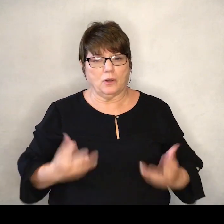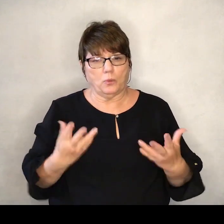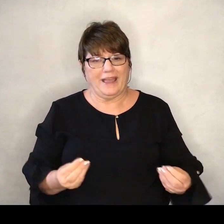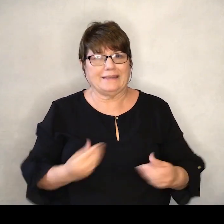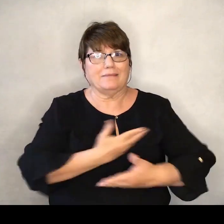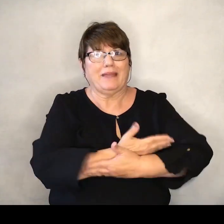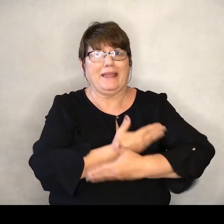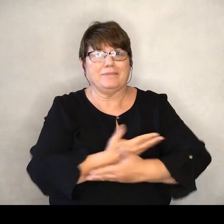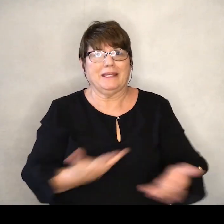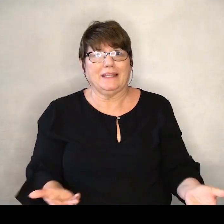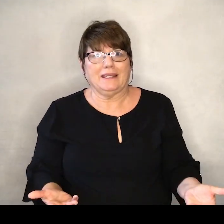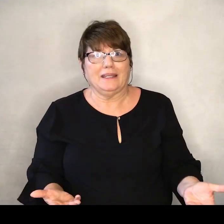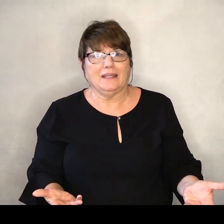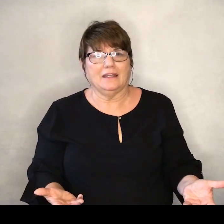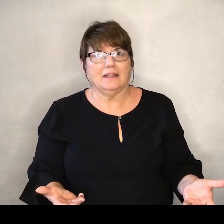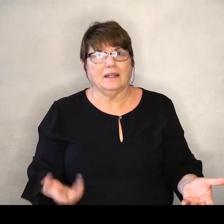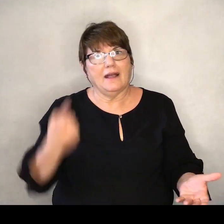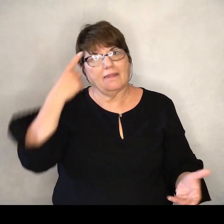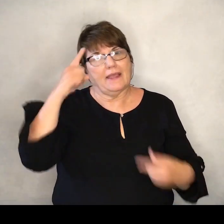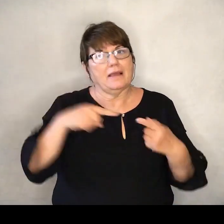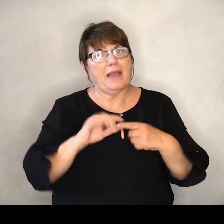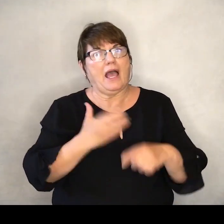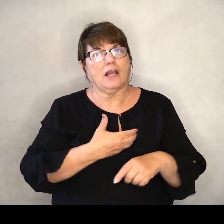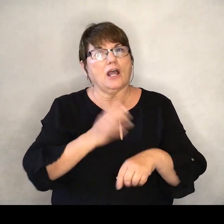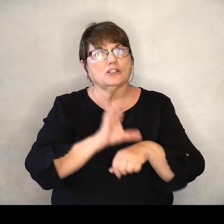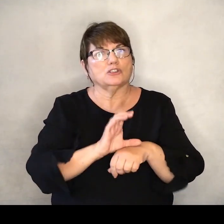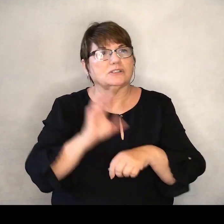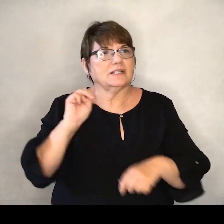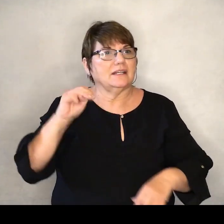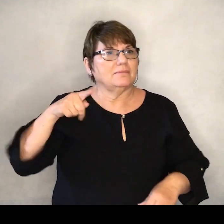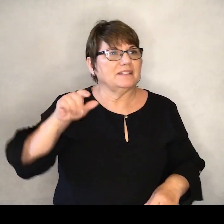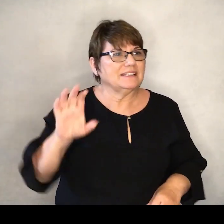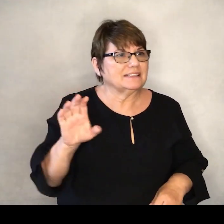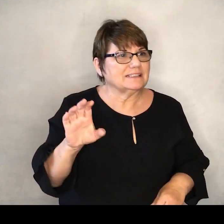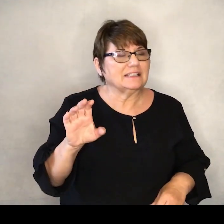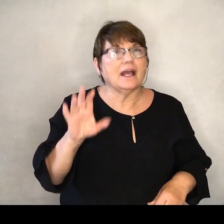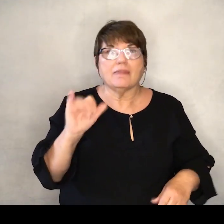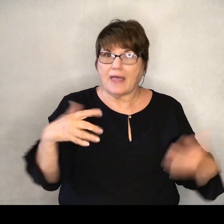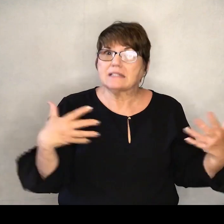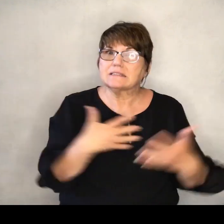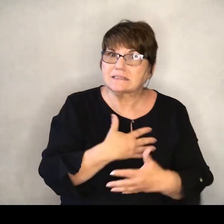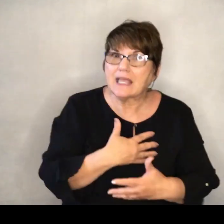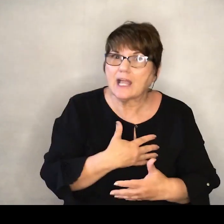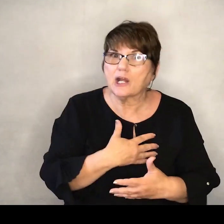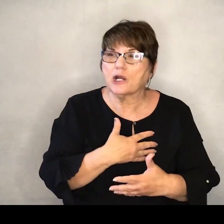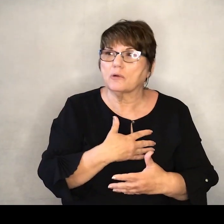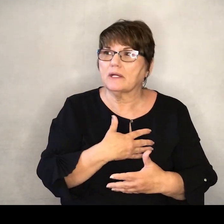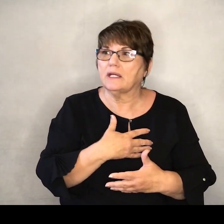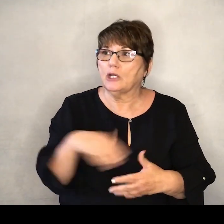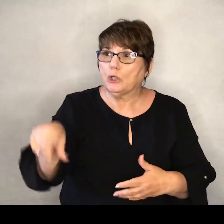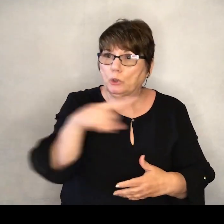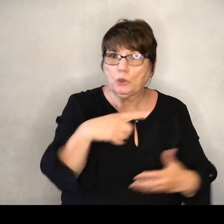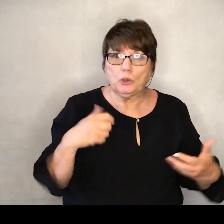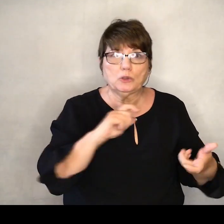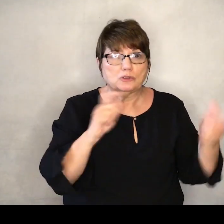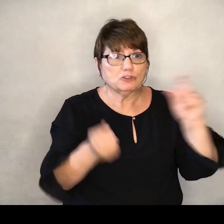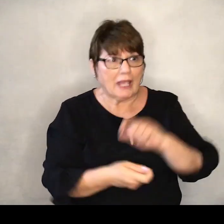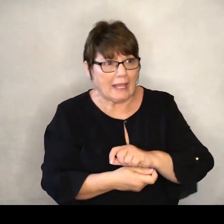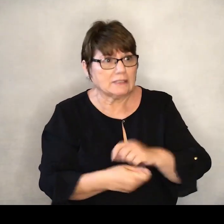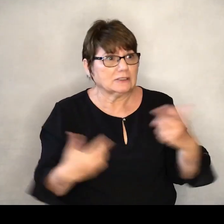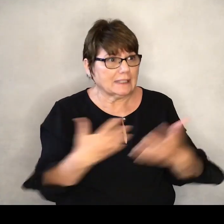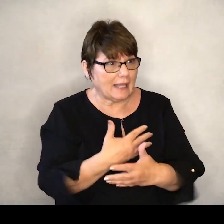Now think about MPC. How scary is change for you here at our church?